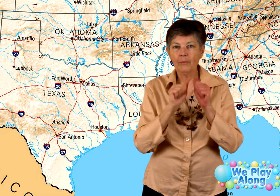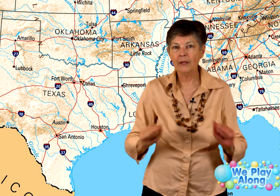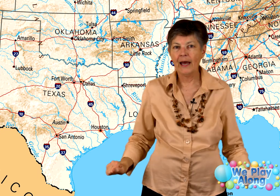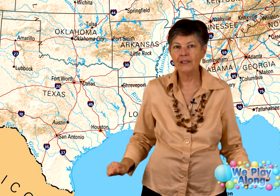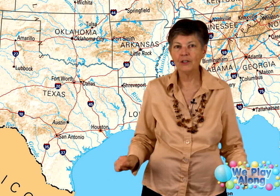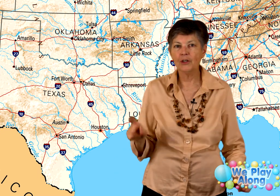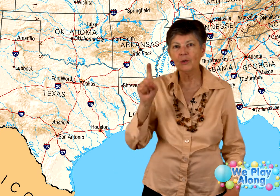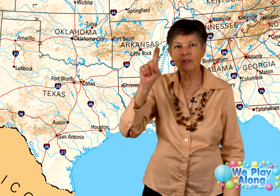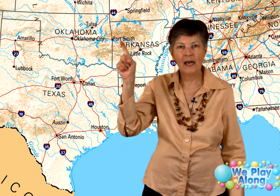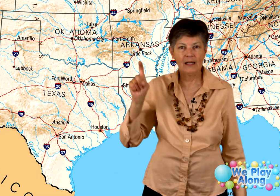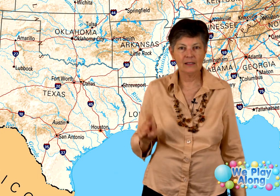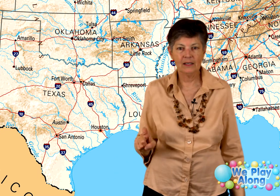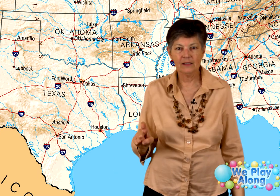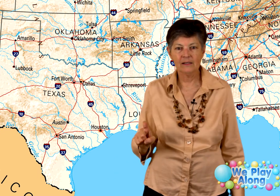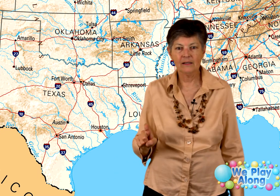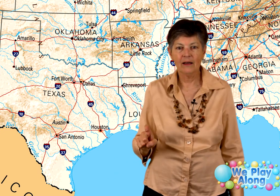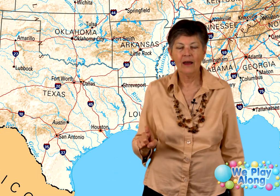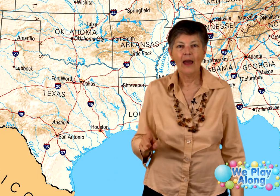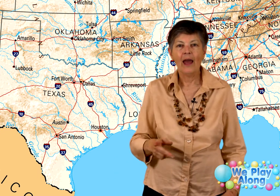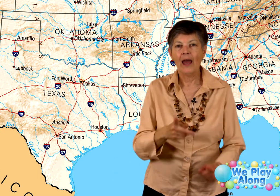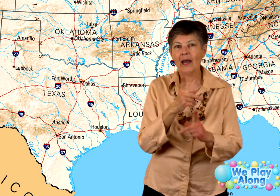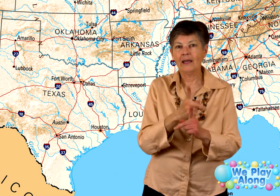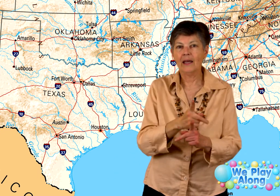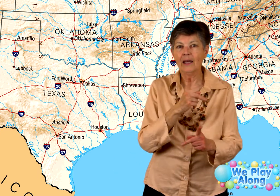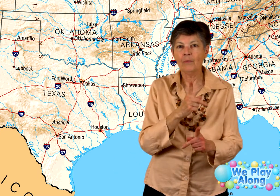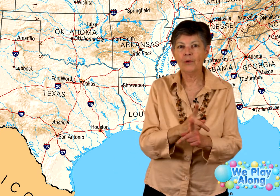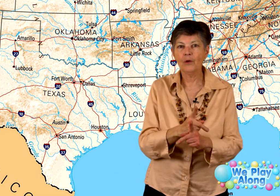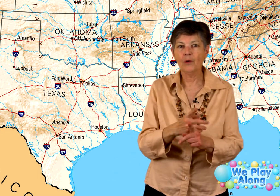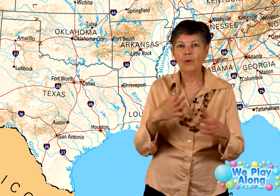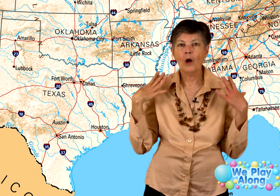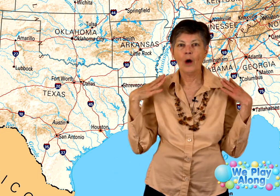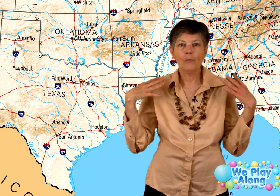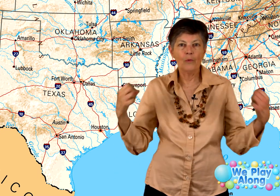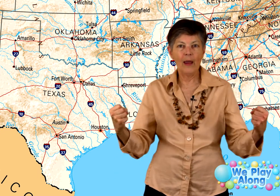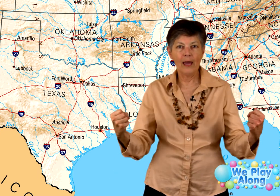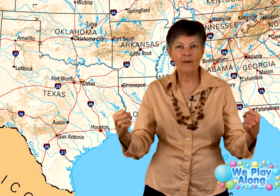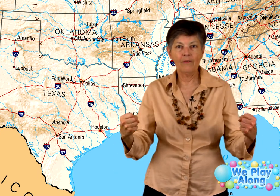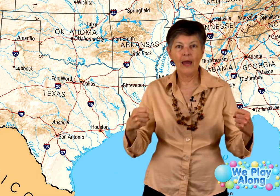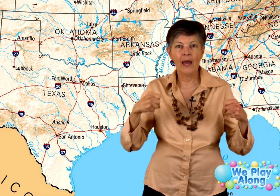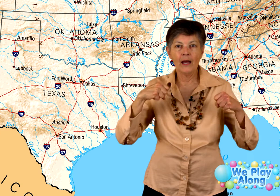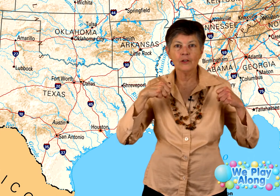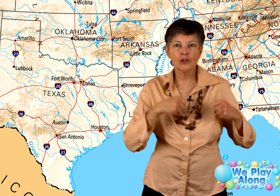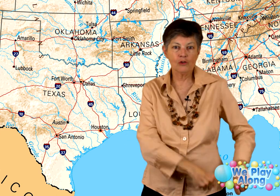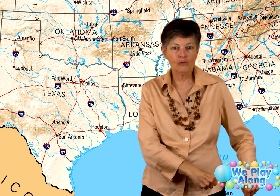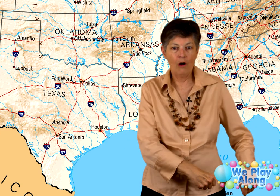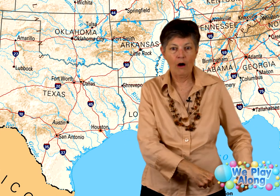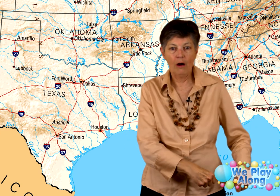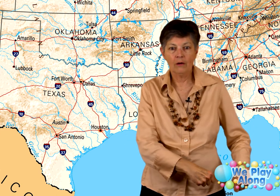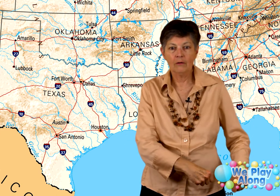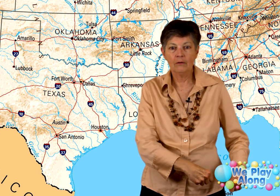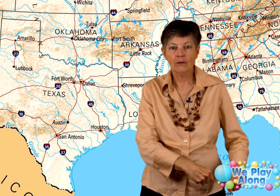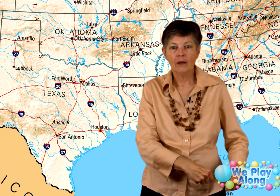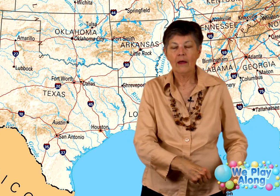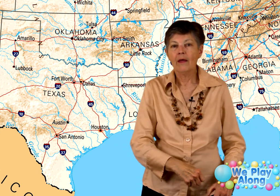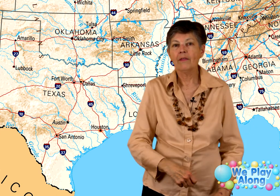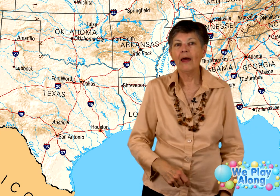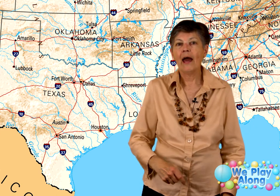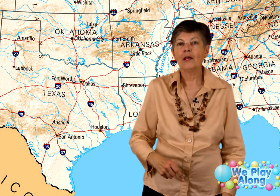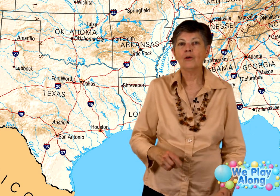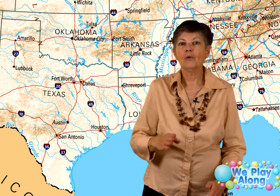bless you, Texas. And keep you brave and strong. That you